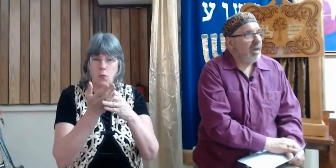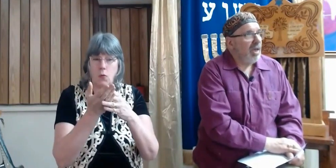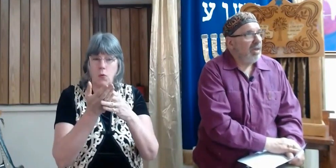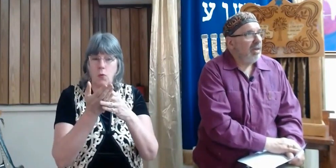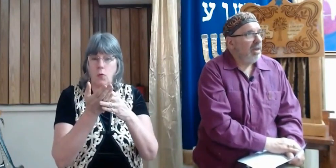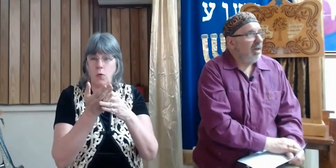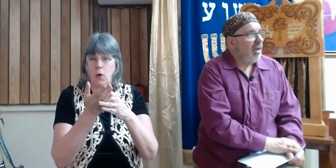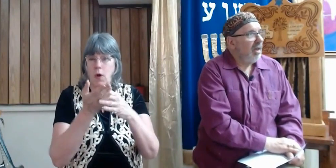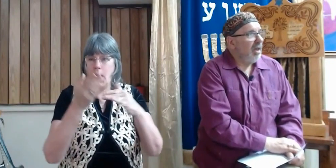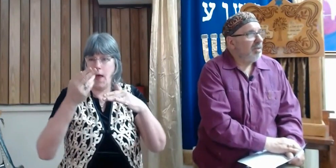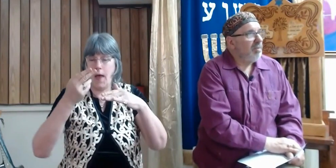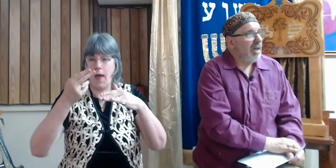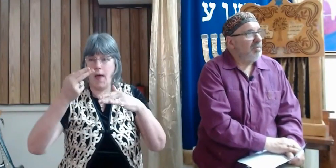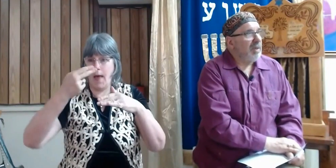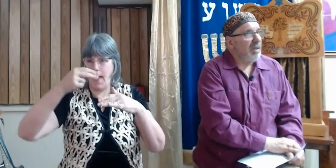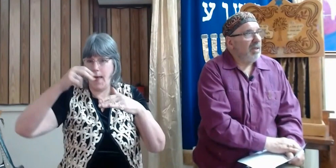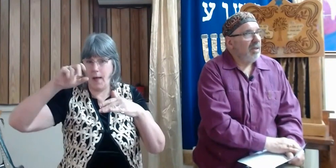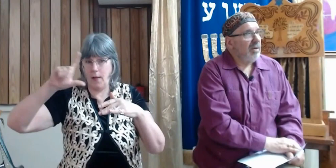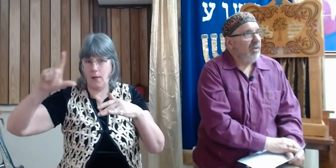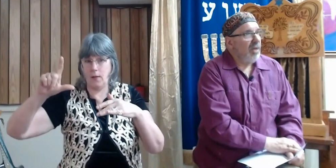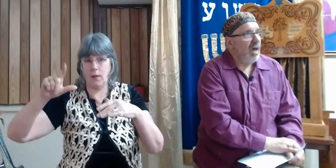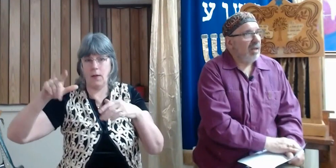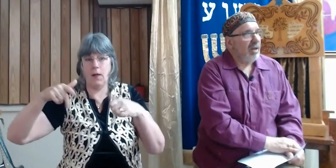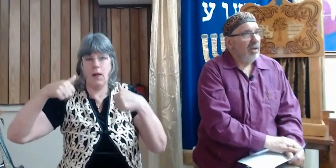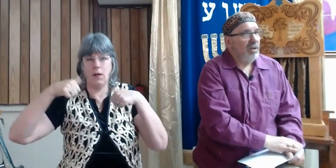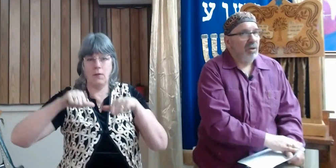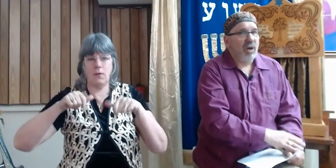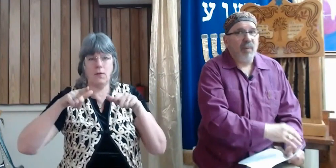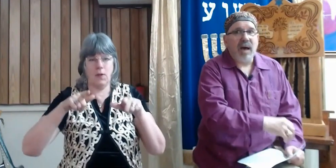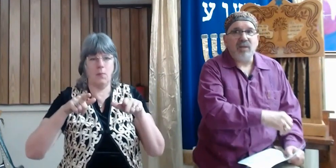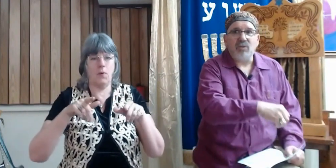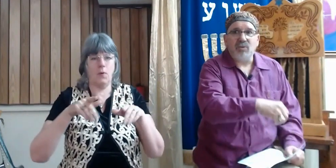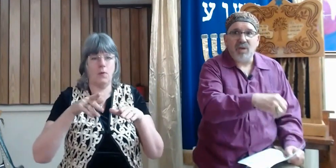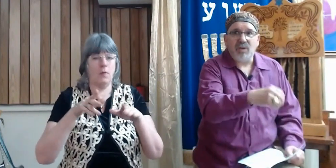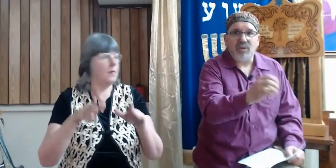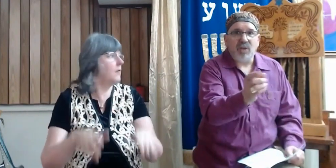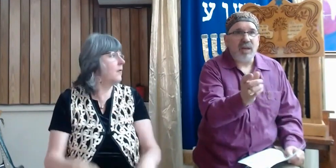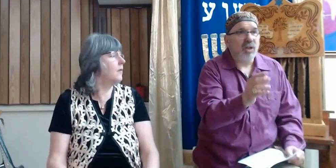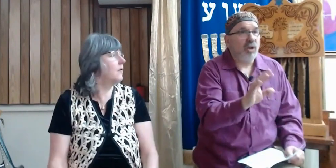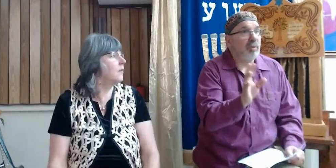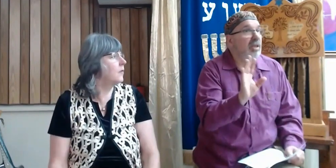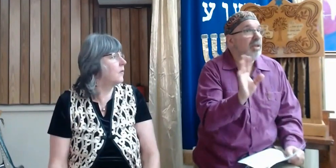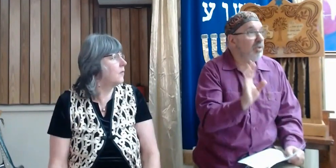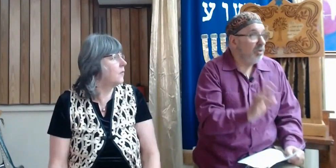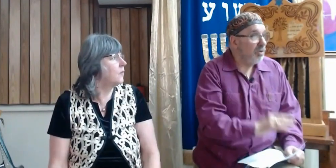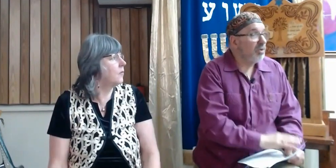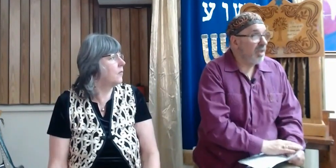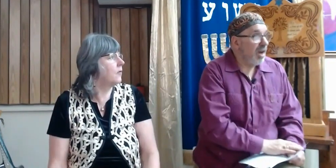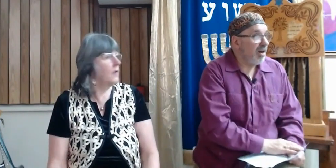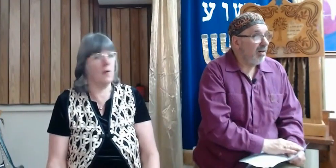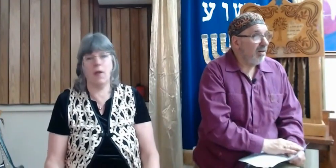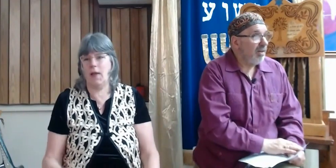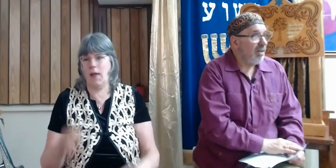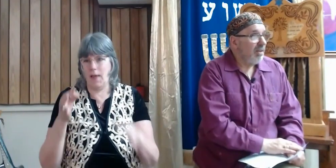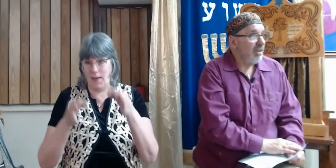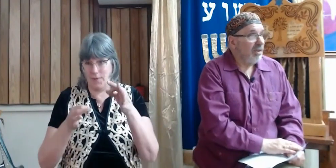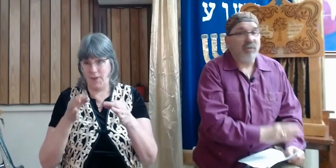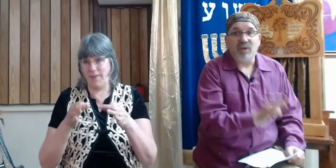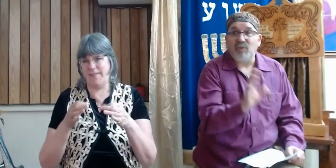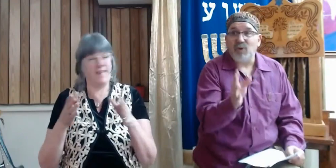walking, it might be that you come out to the other side and nobody even knew you there.